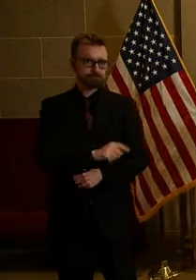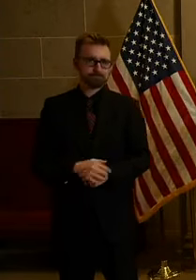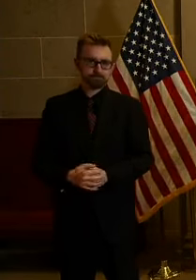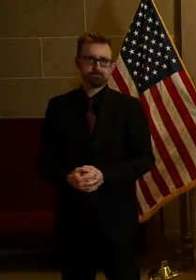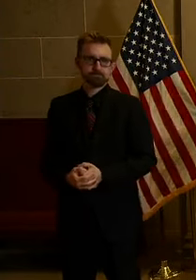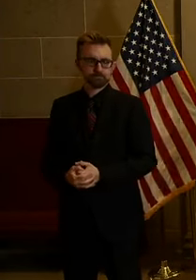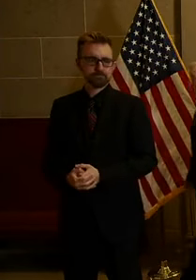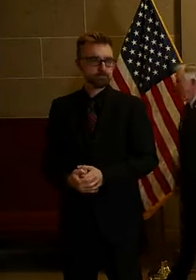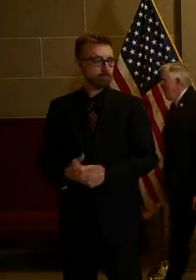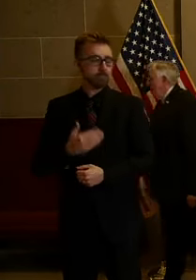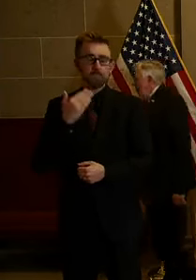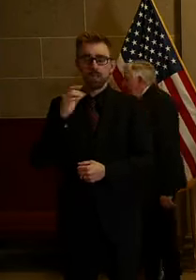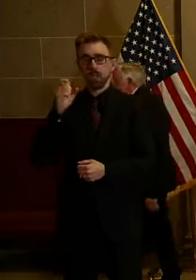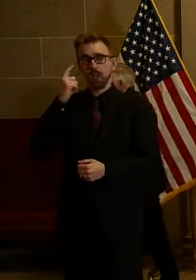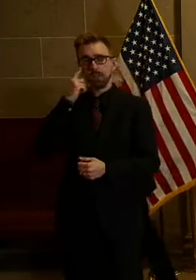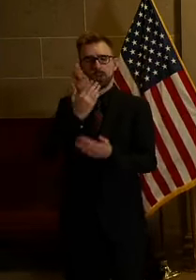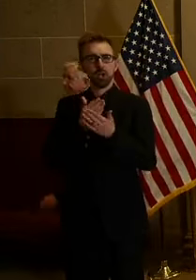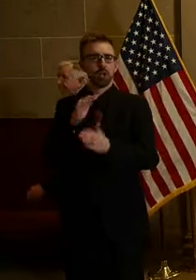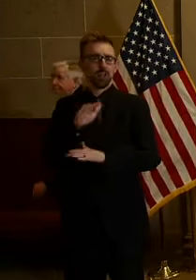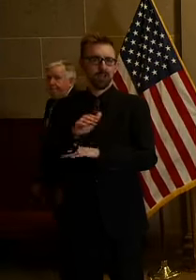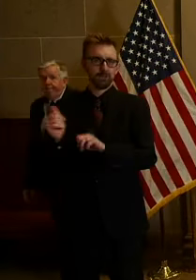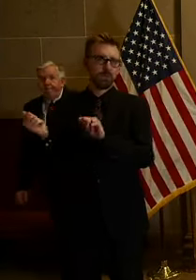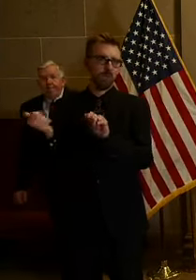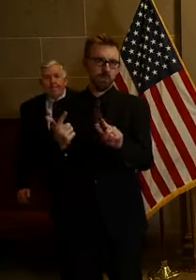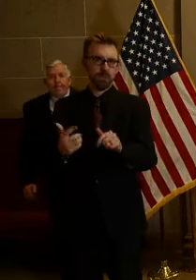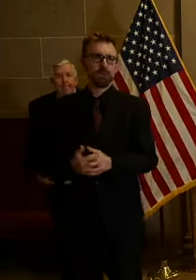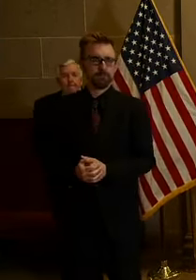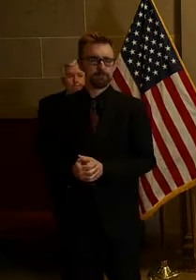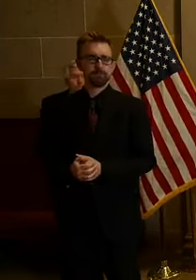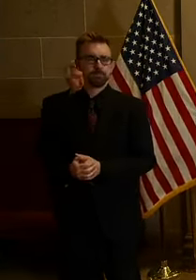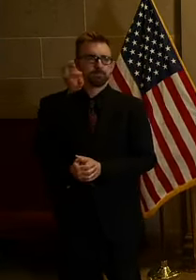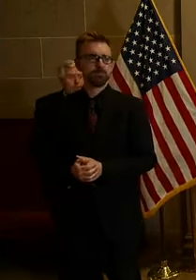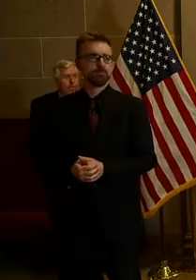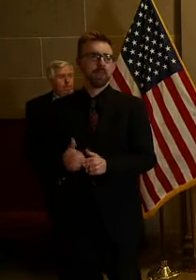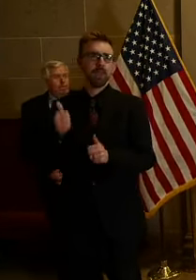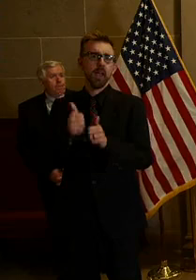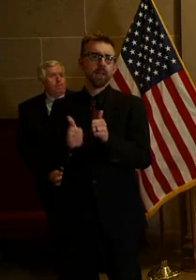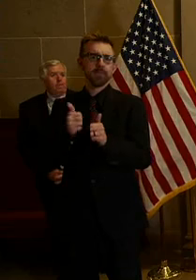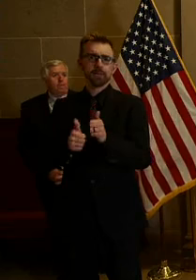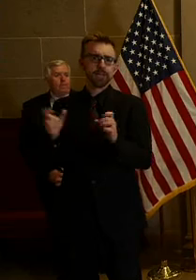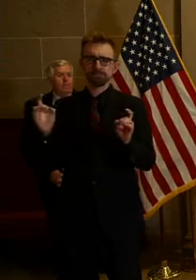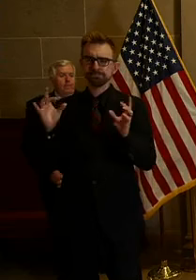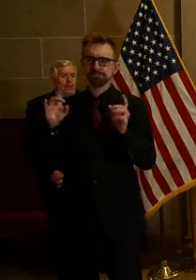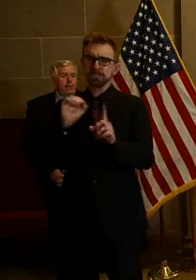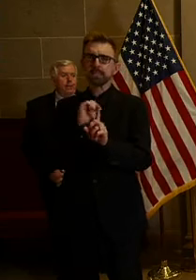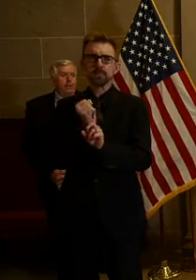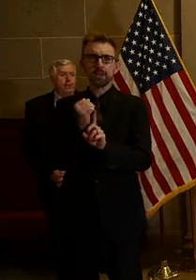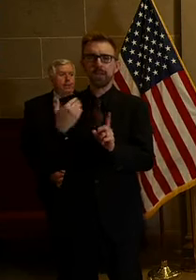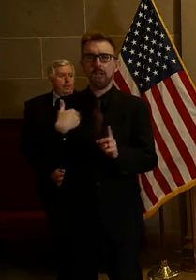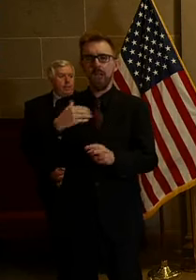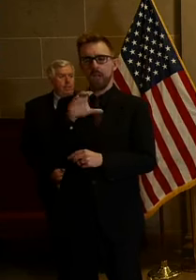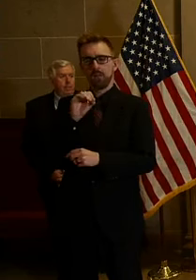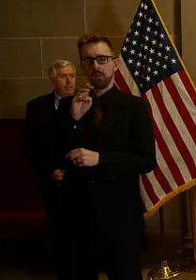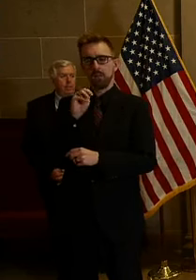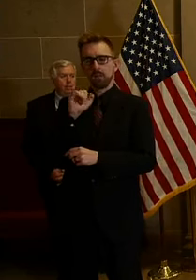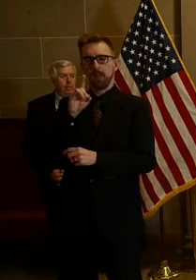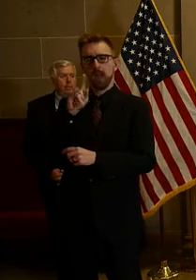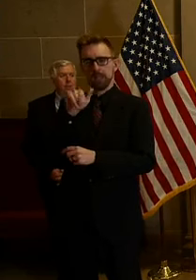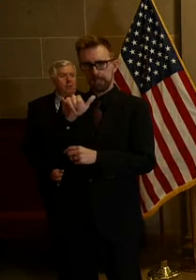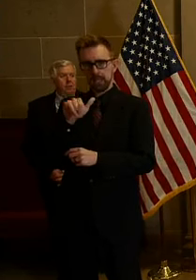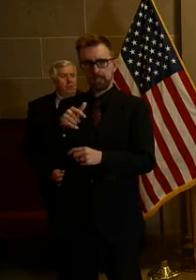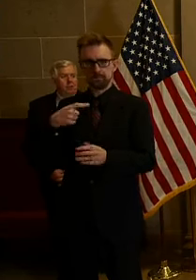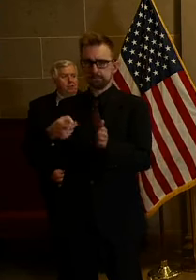Thank you governor and good afternoon everyone. In every disaster there is a commodity that's in high demand.